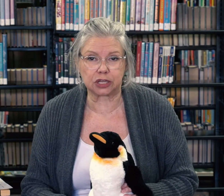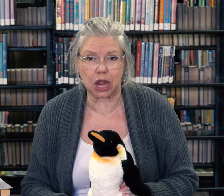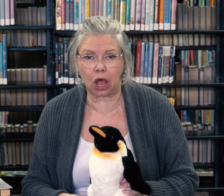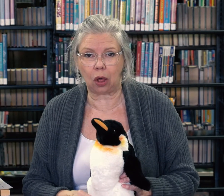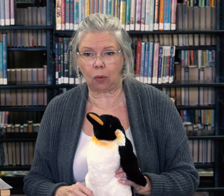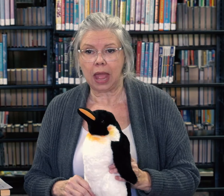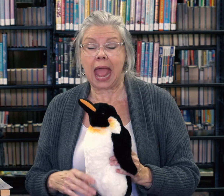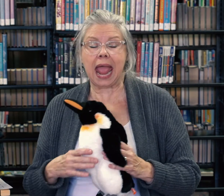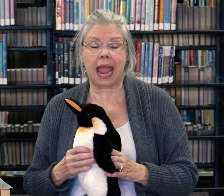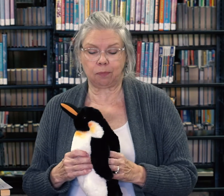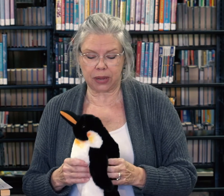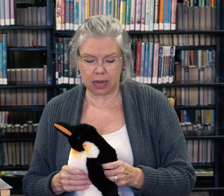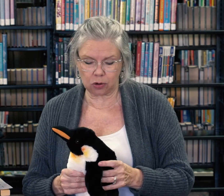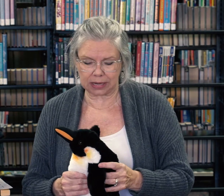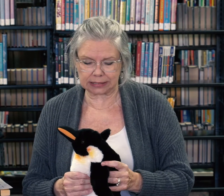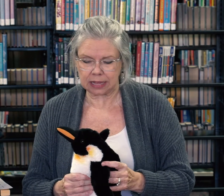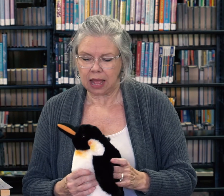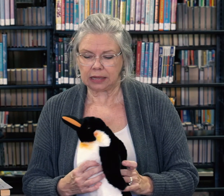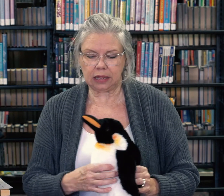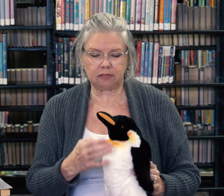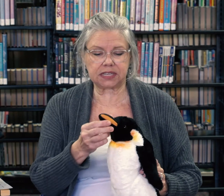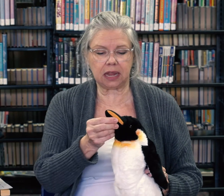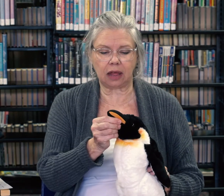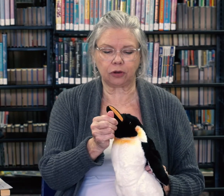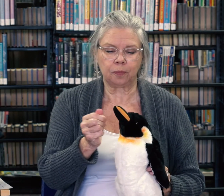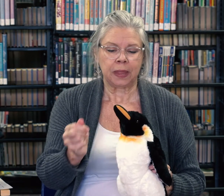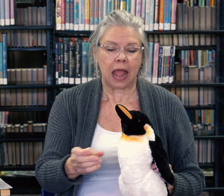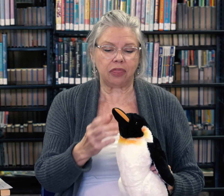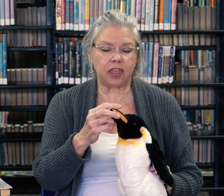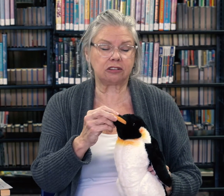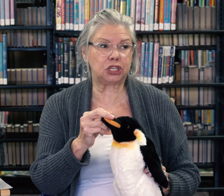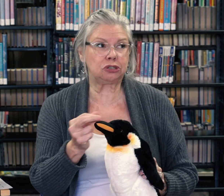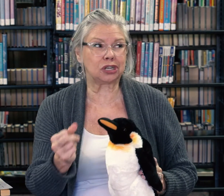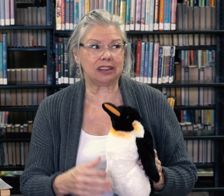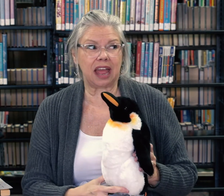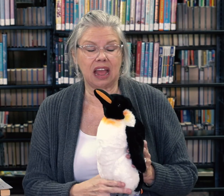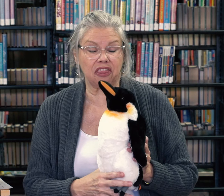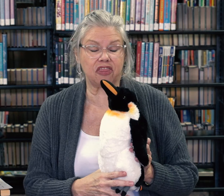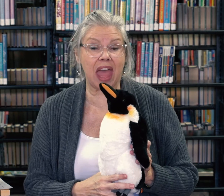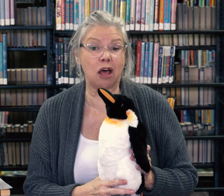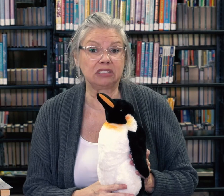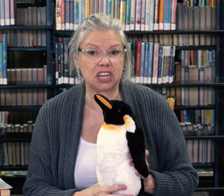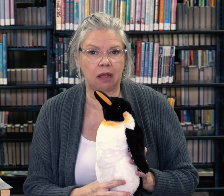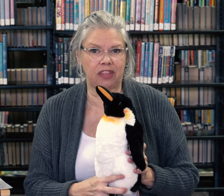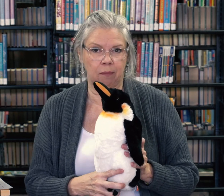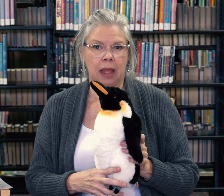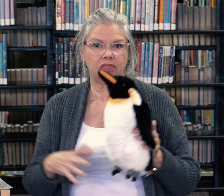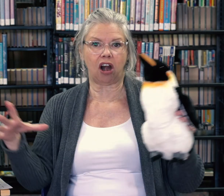snow. And penguins live together. There's usually like a thousand of them that